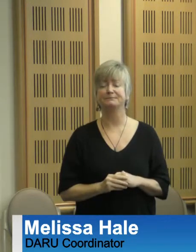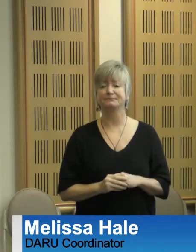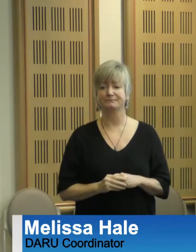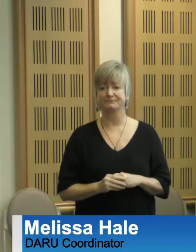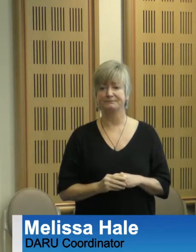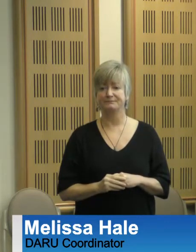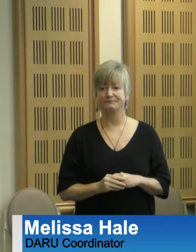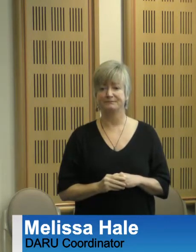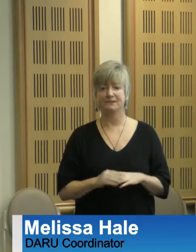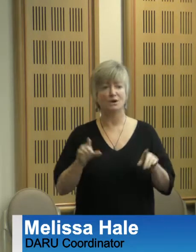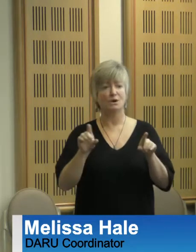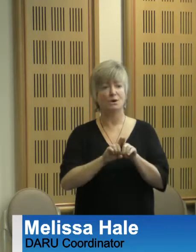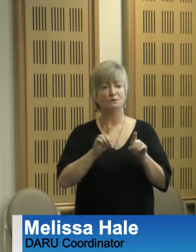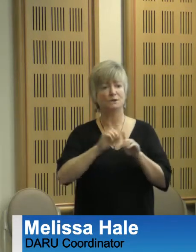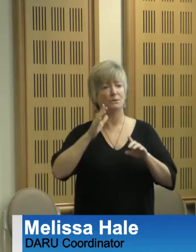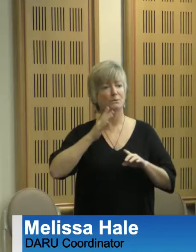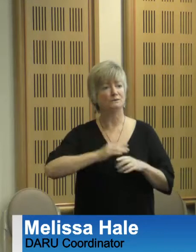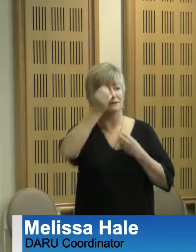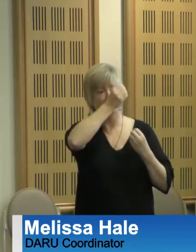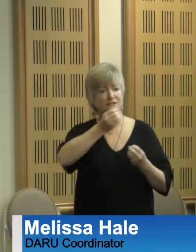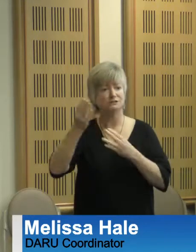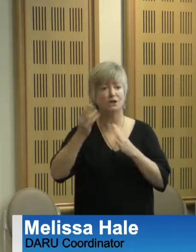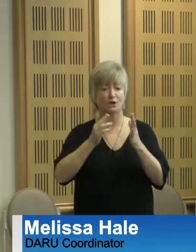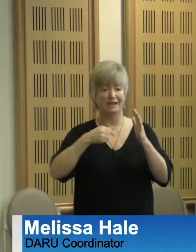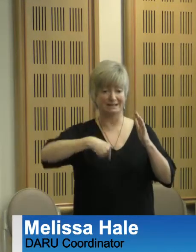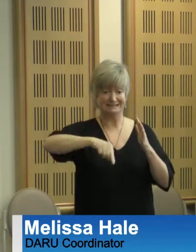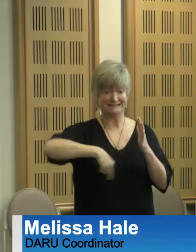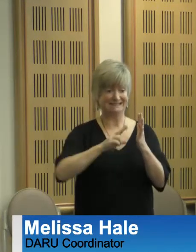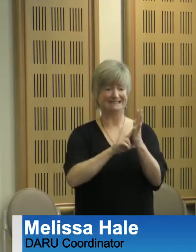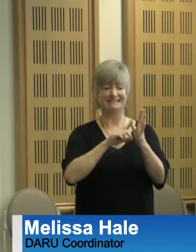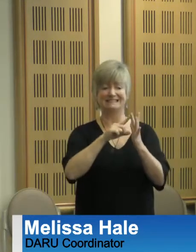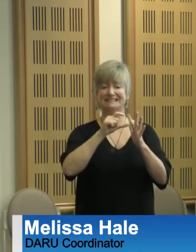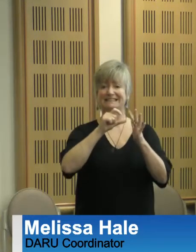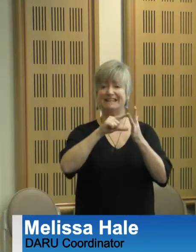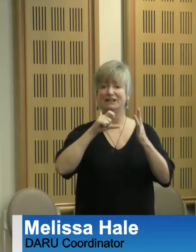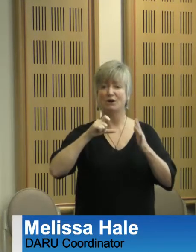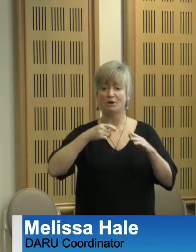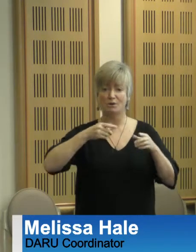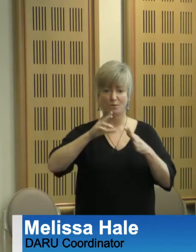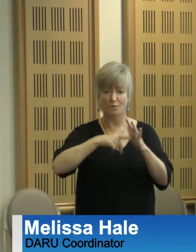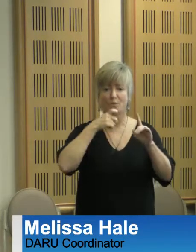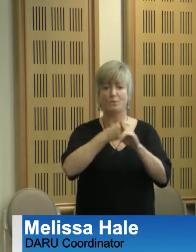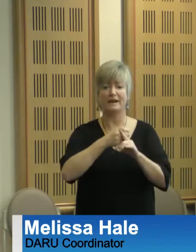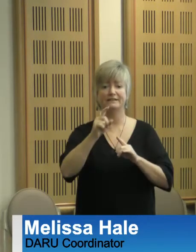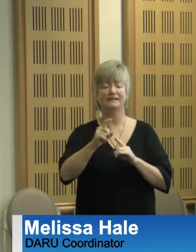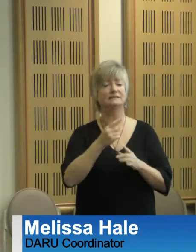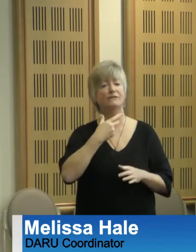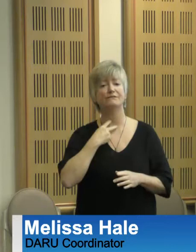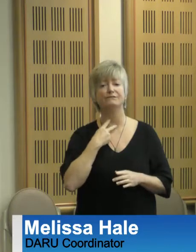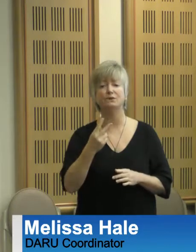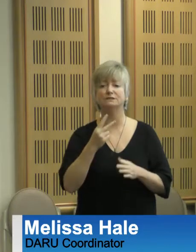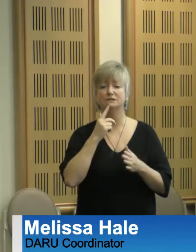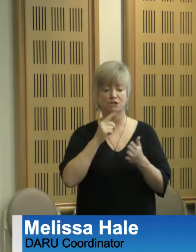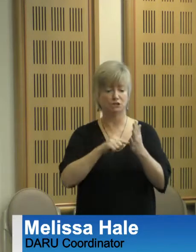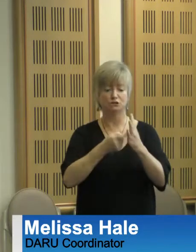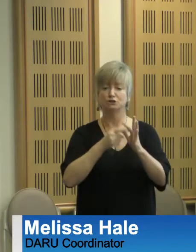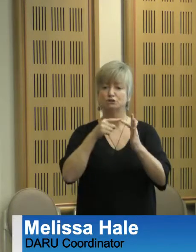I would also like to note that this week is NAIDOC week and the theme for this is Voice Treaty Truth. Let's work together